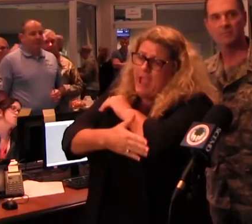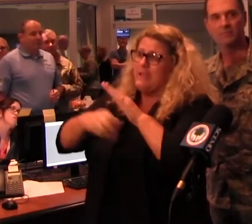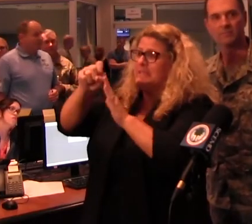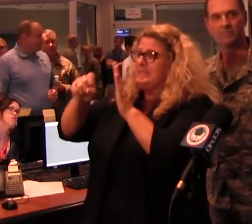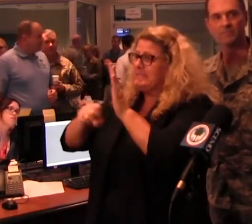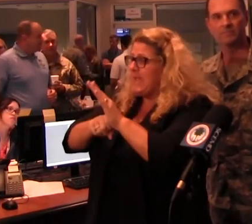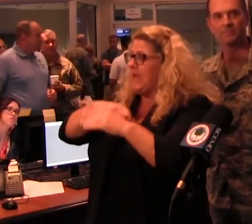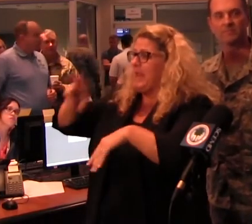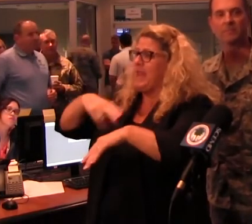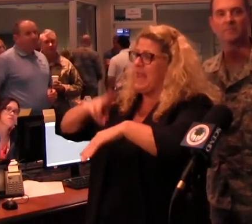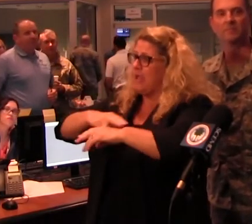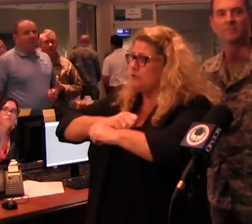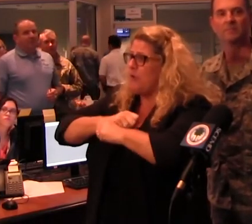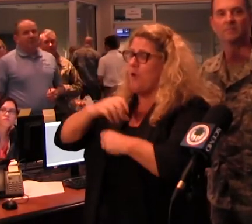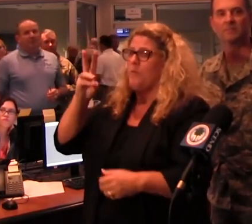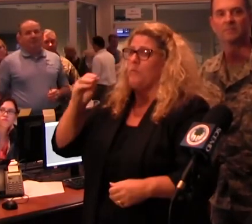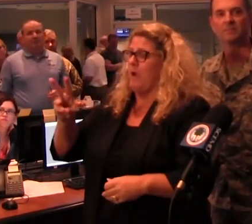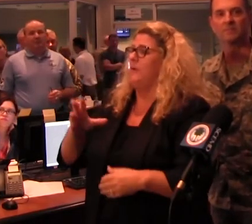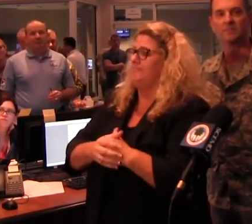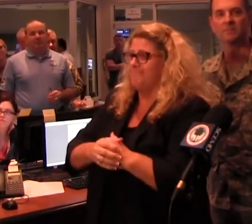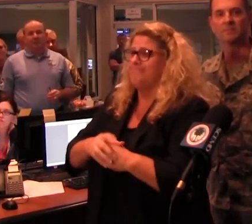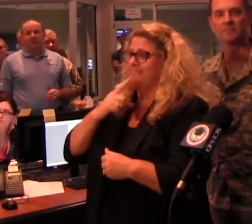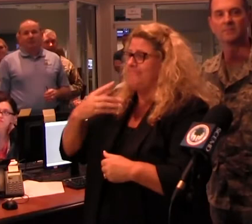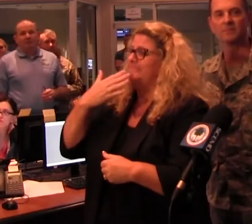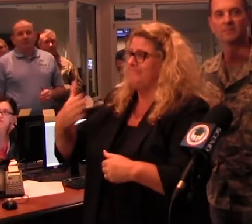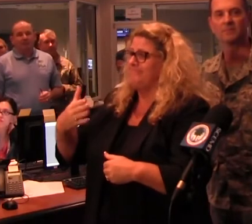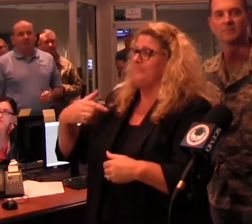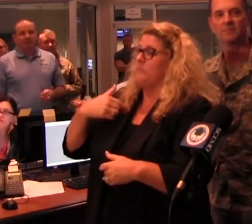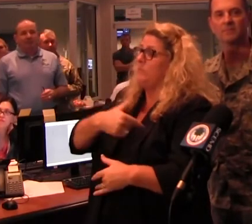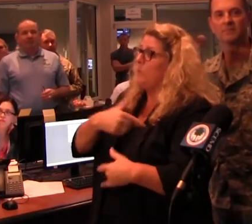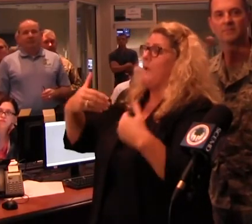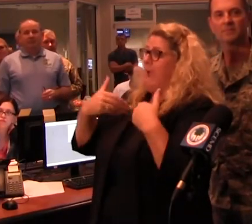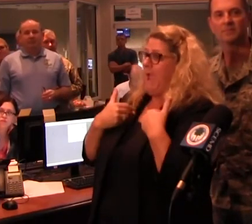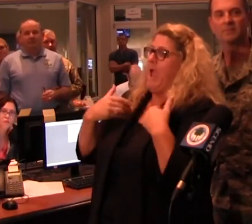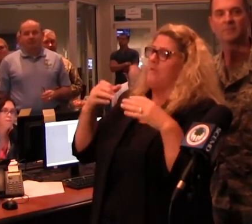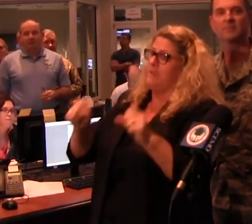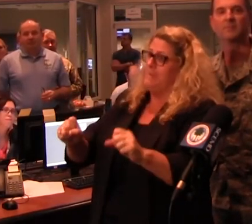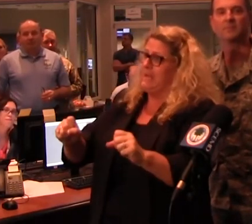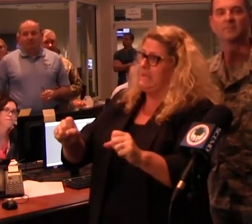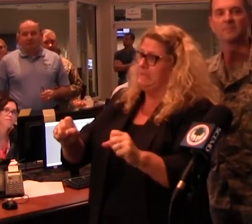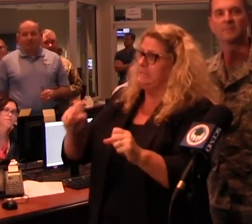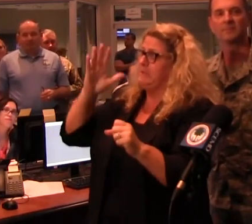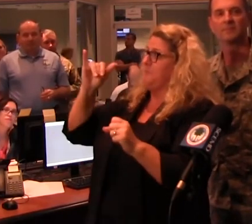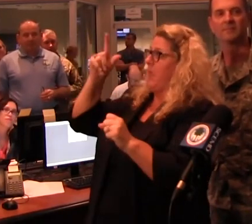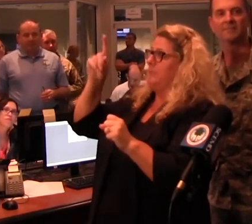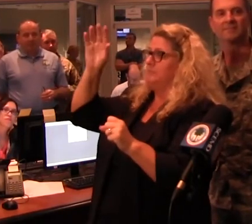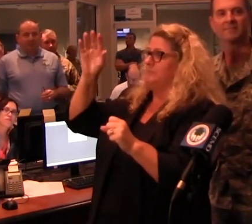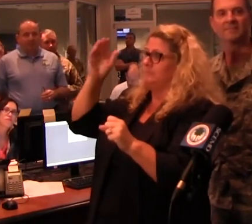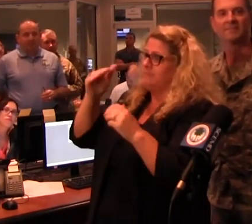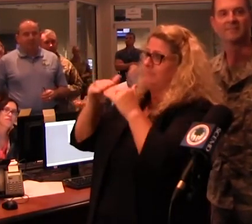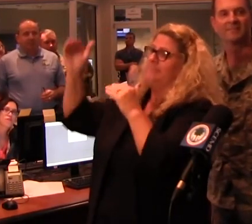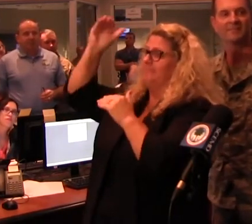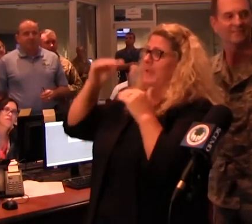Guard has done. As we look at it from the federal aspect, we tie in and augment the capabilities that we have, and we have to know what we need